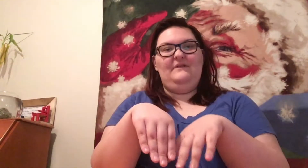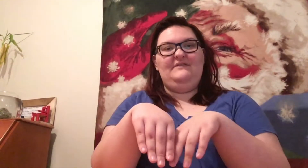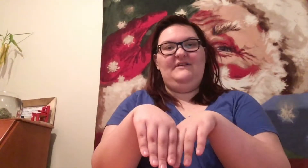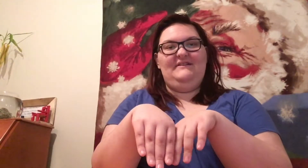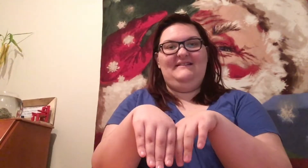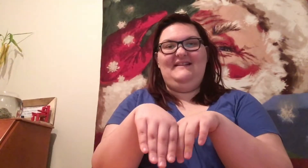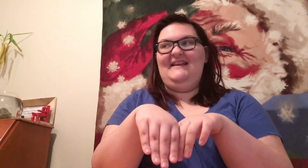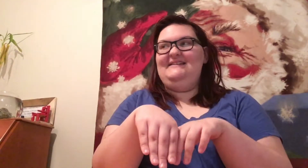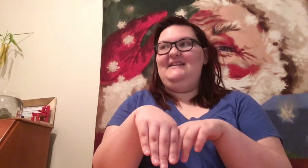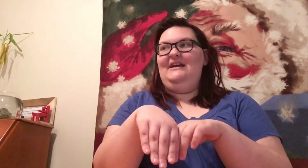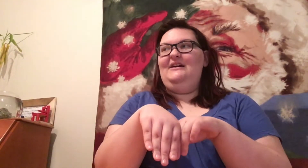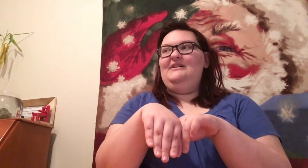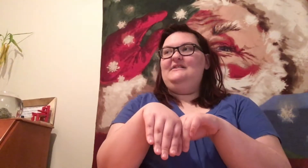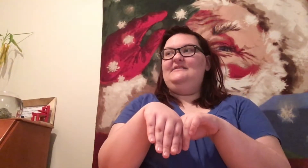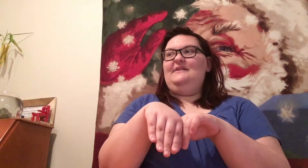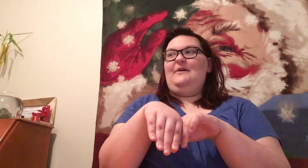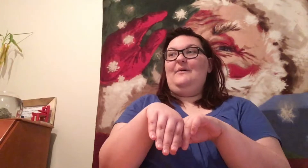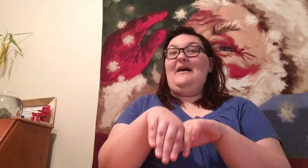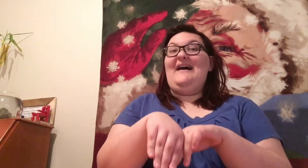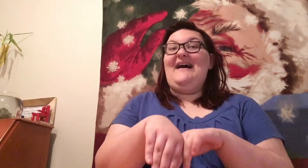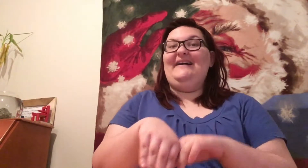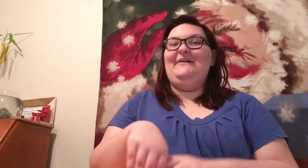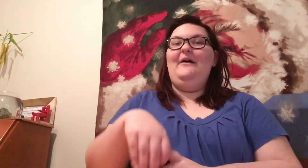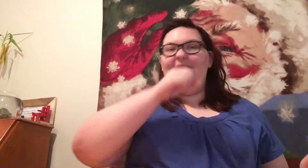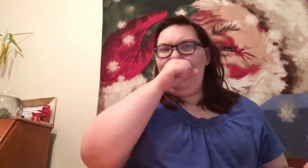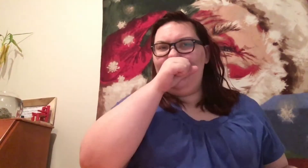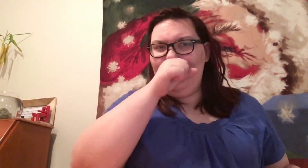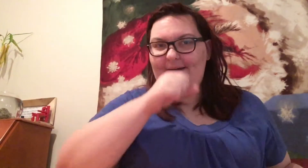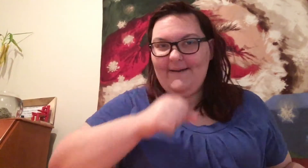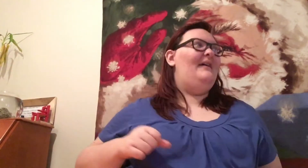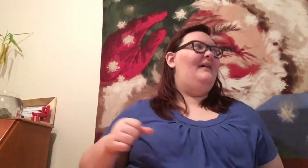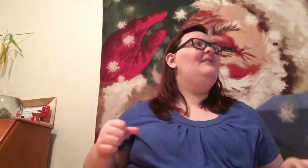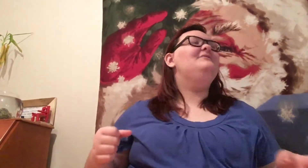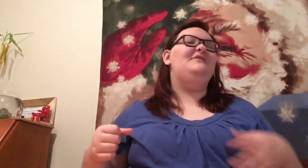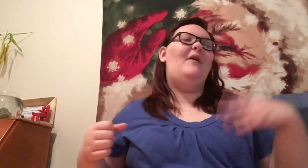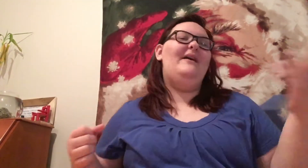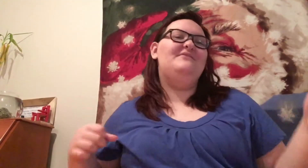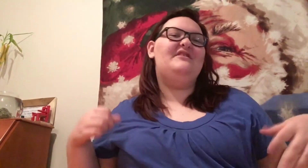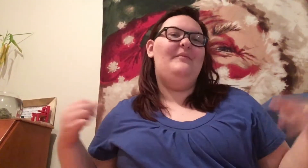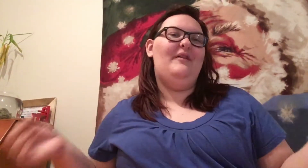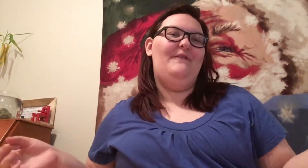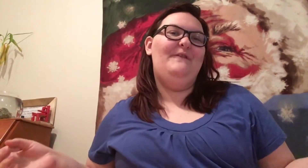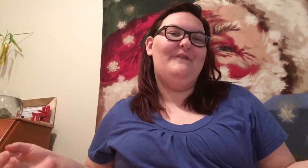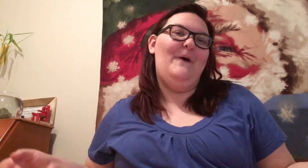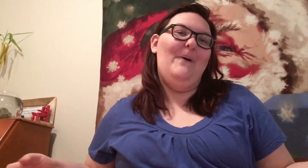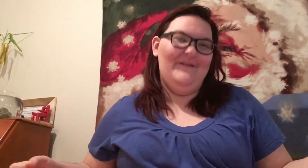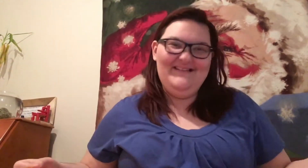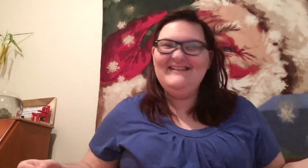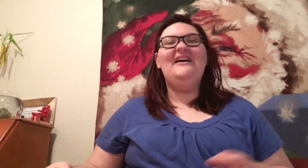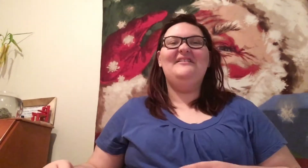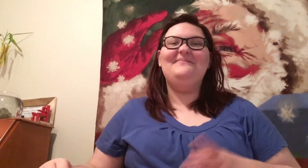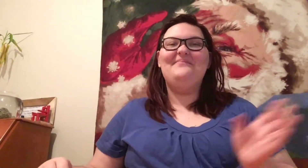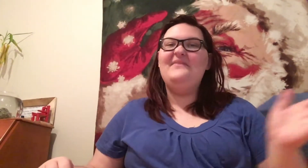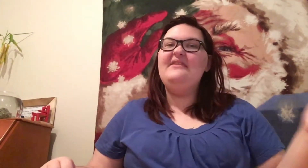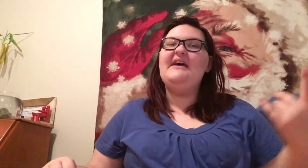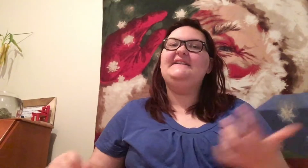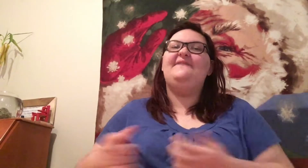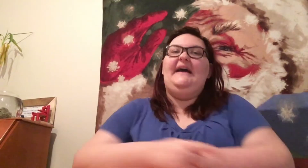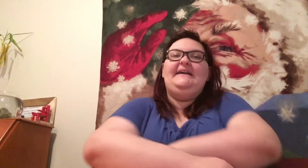closer and does this. So, I go, sorry. I'm just coming off of cold. Oh, that's fine.